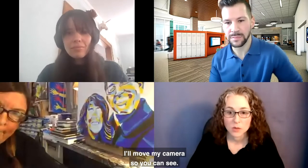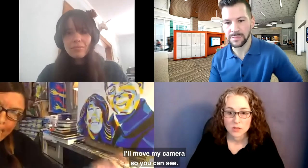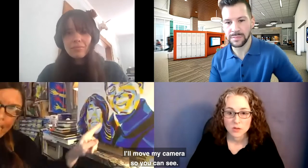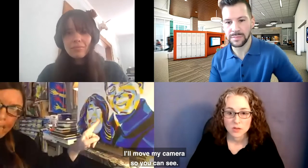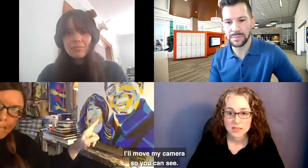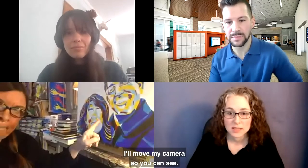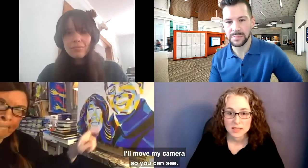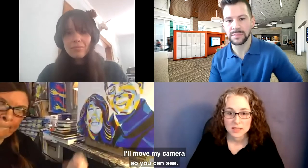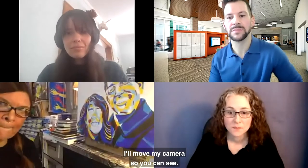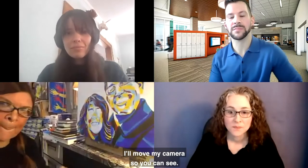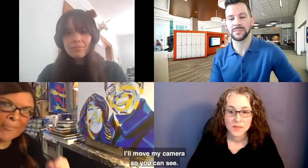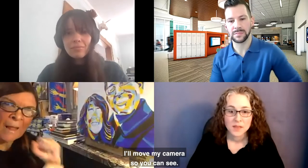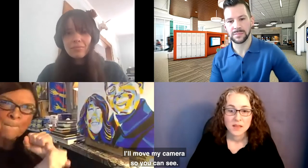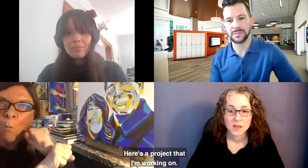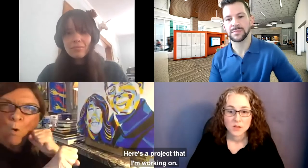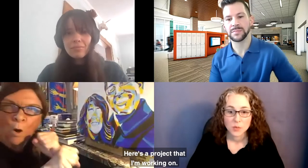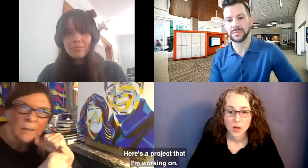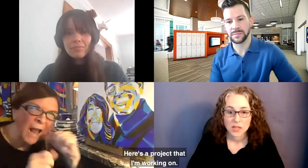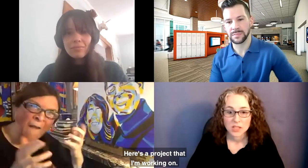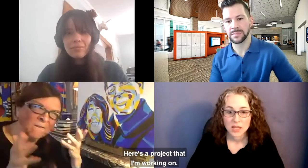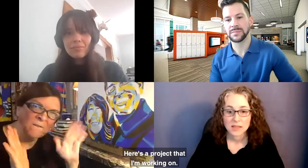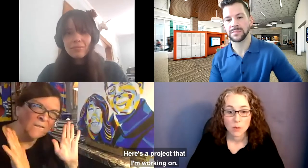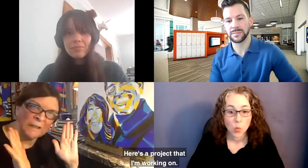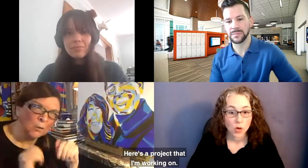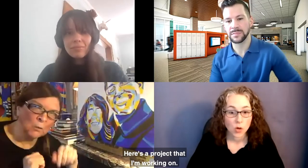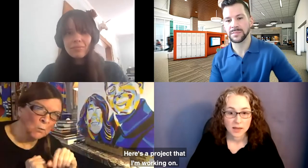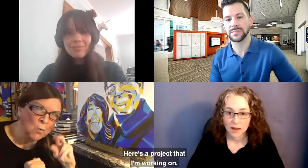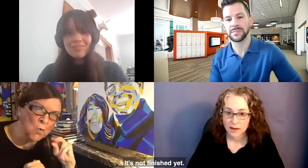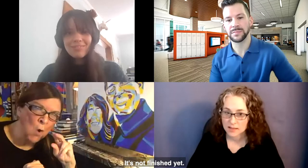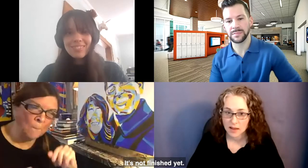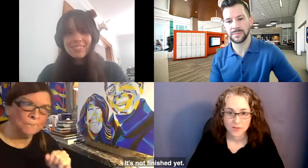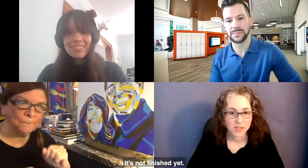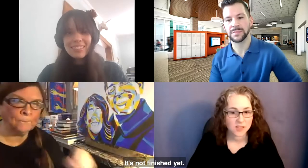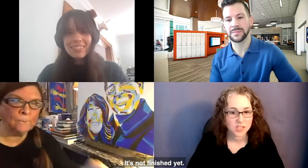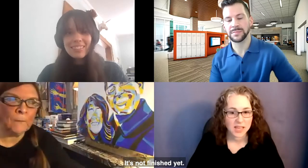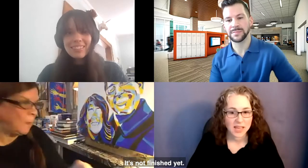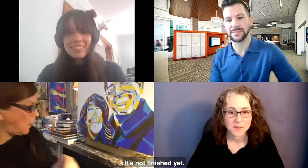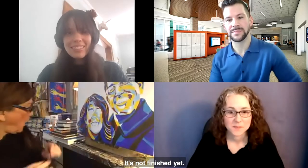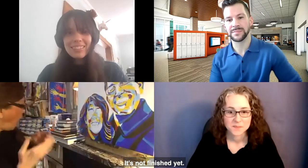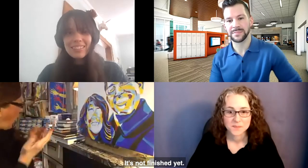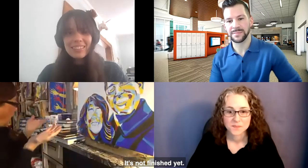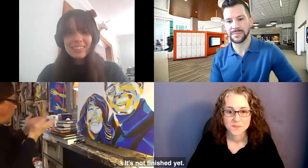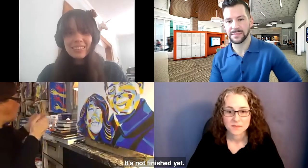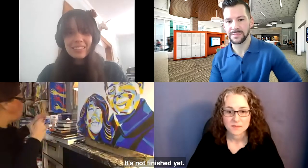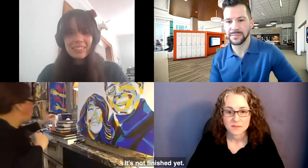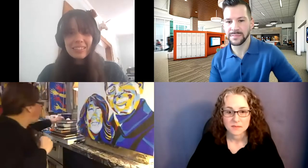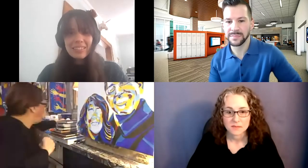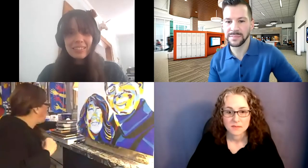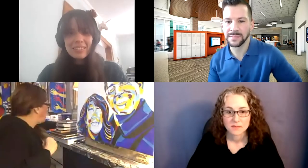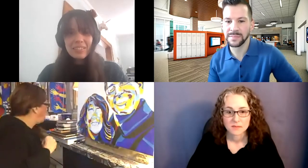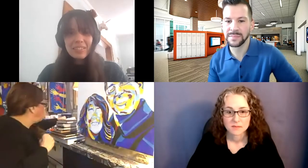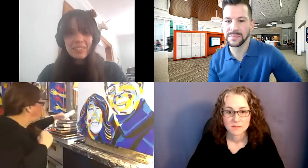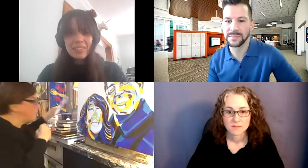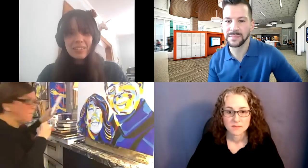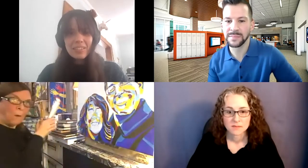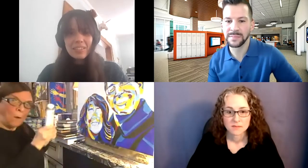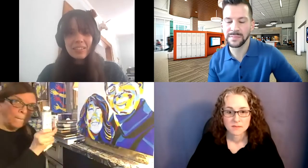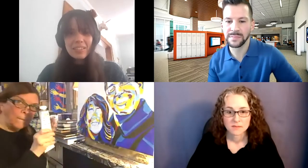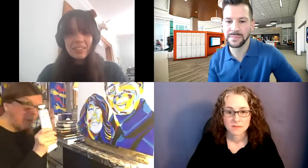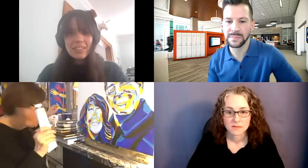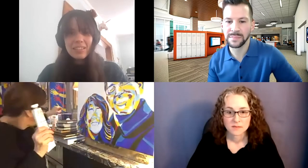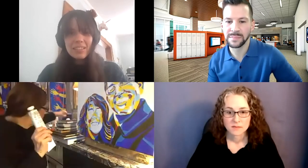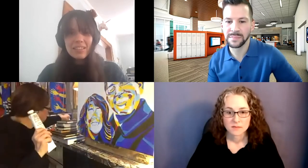my camera so you can see. Here's a project that I'm working on. It's not finished yet. Nancy turns from the camera to grab